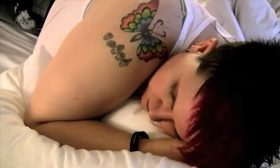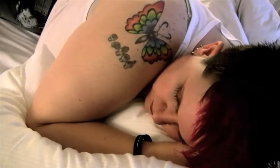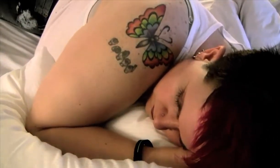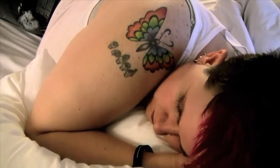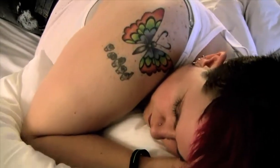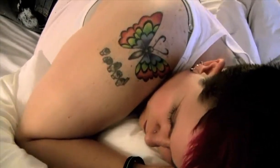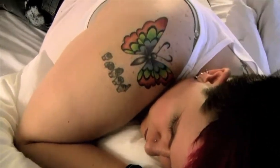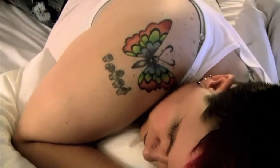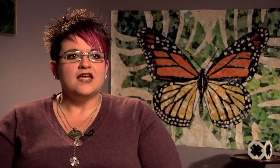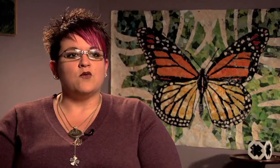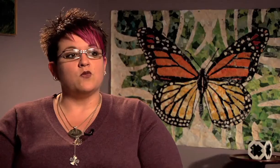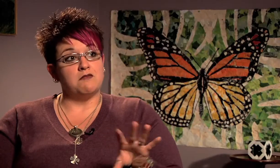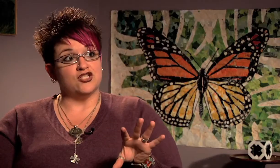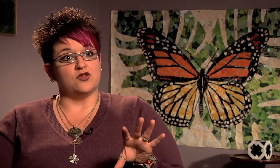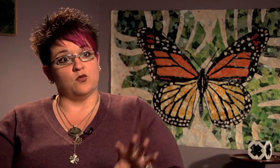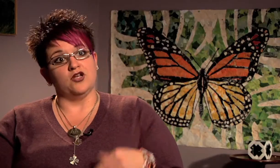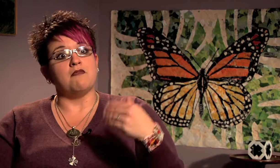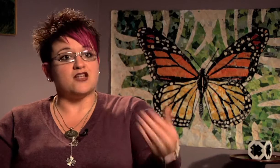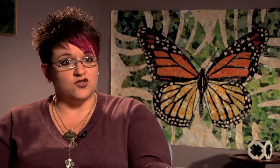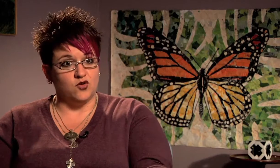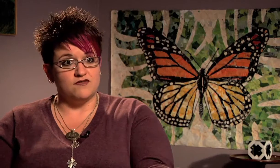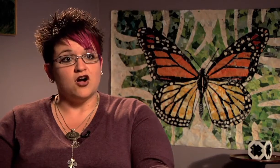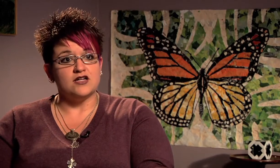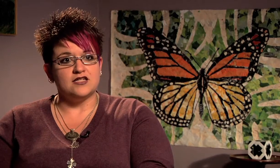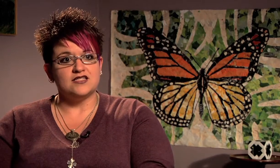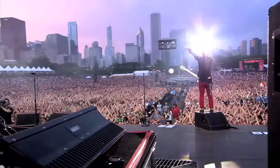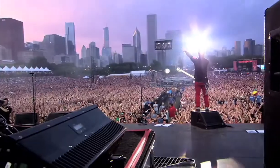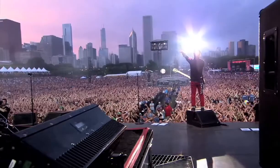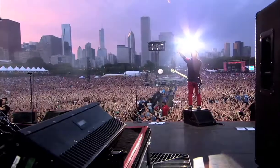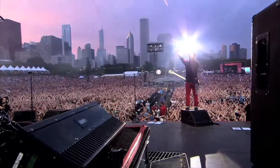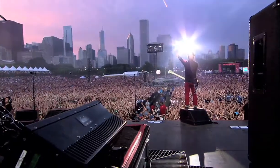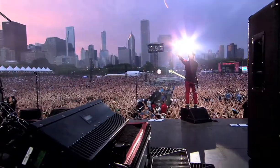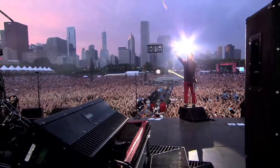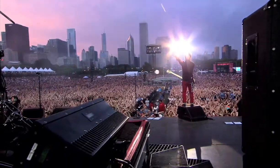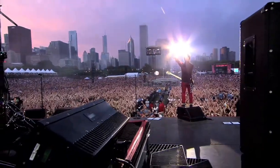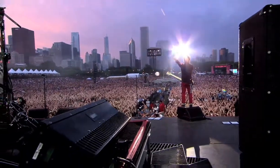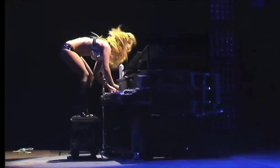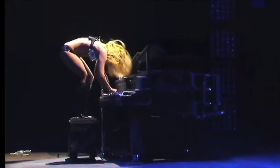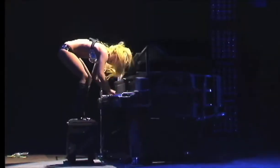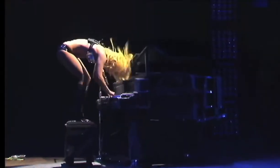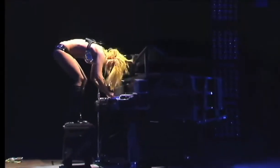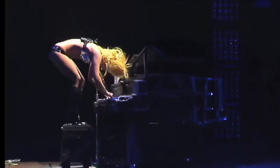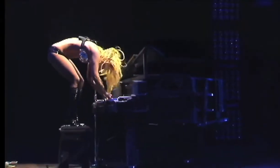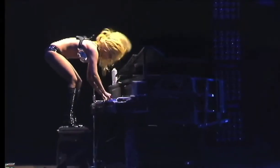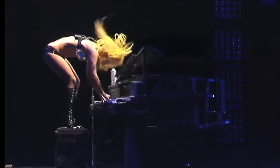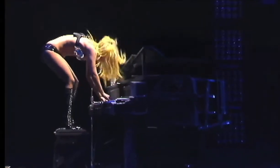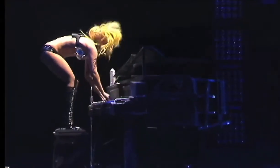from because there's goals of every artist. And we want to make sure that we're going to match the goal of the artist, but at the same time leave some leeway